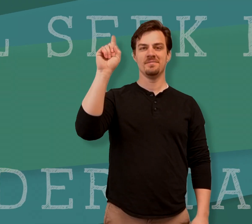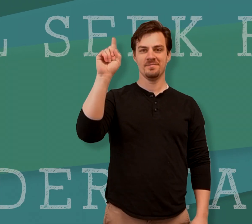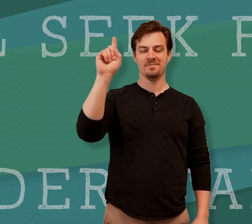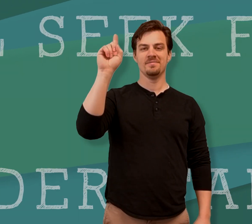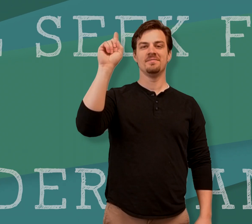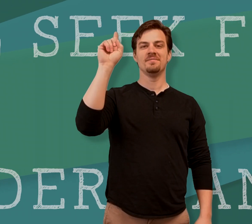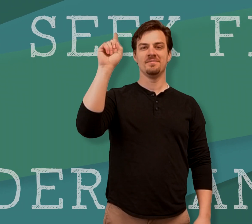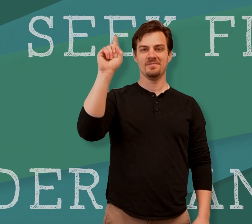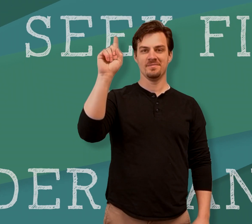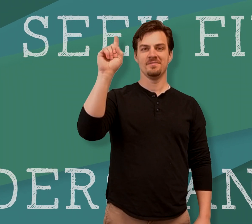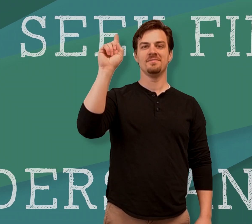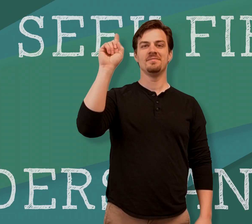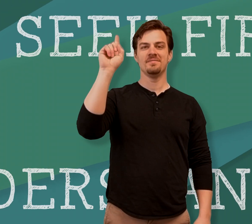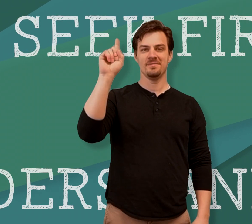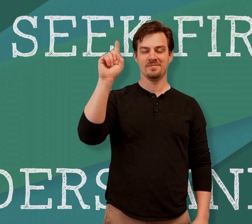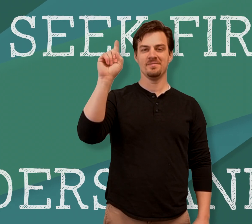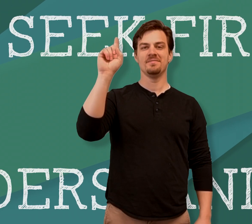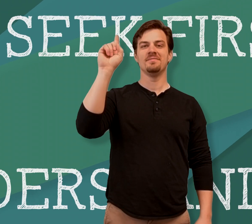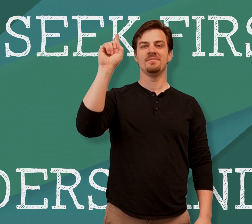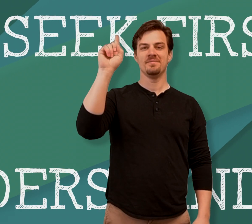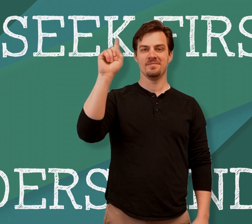to understand